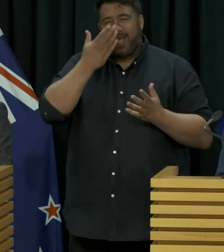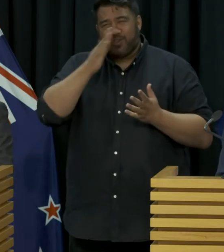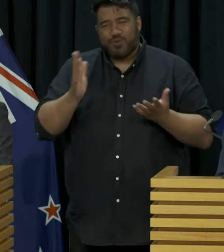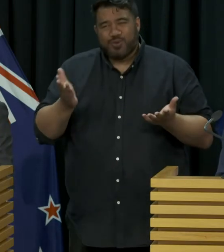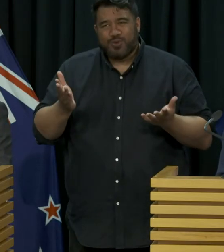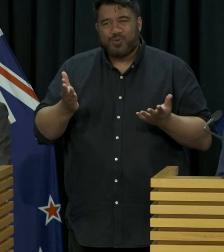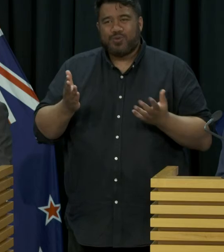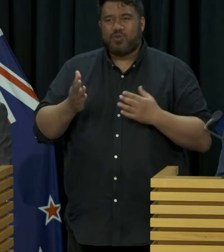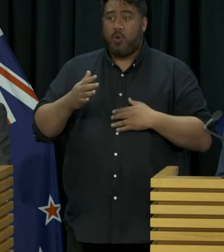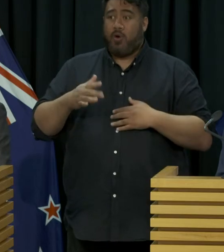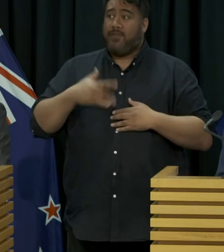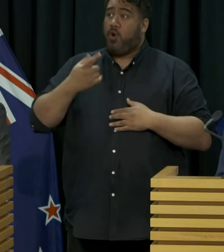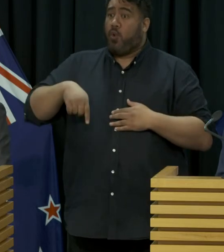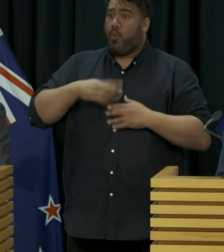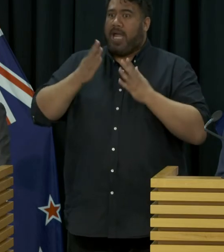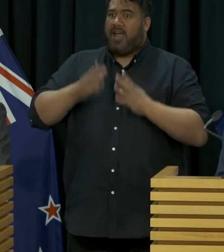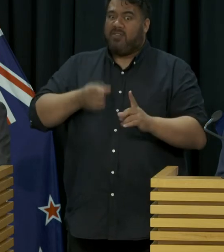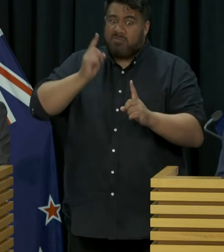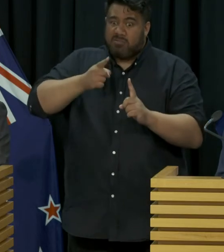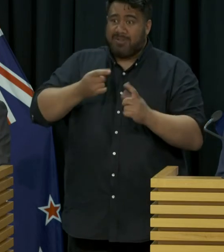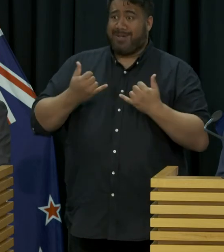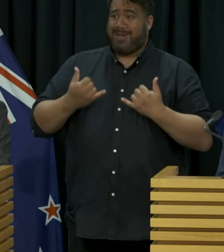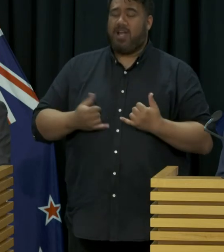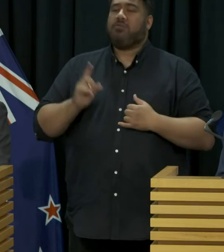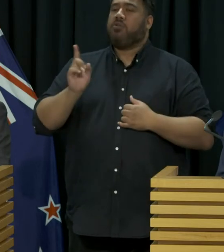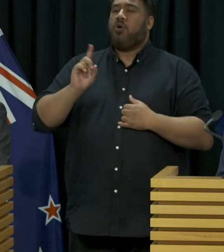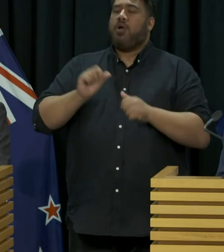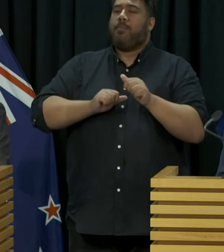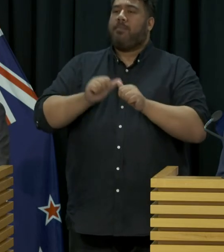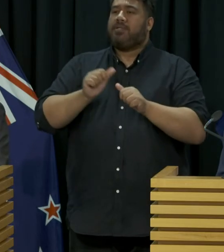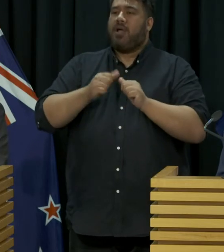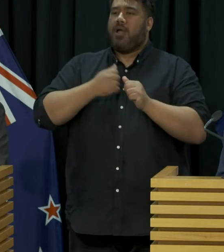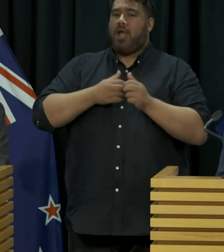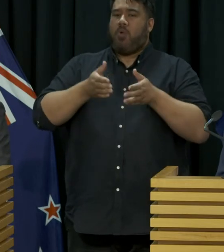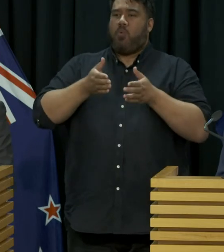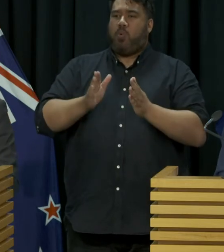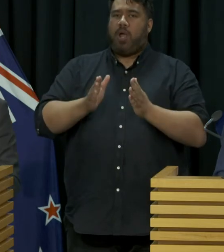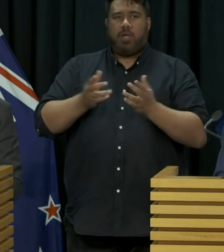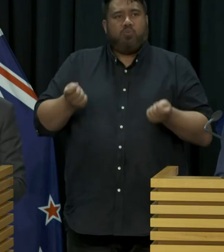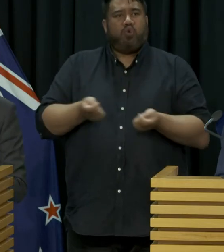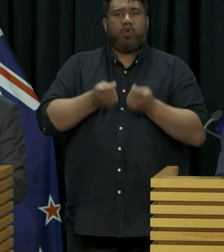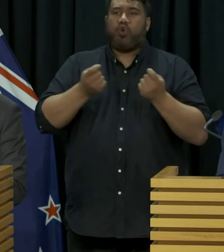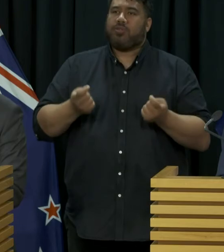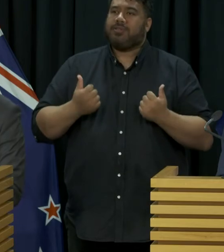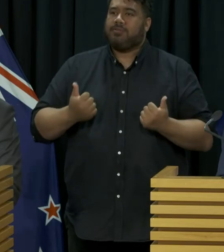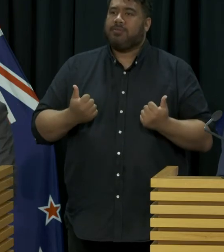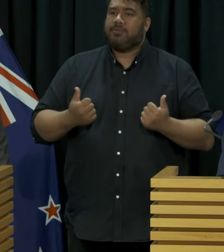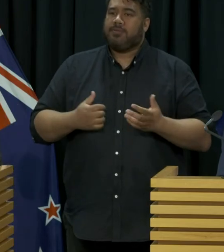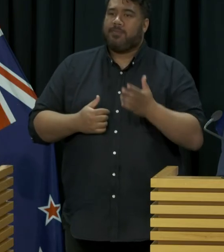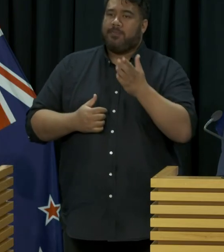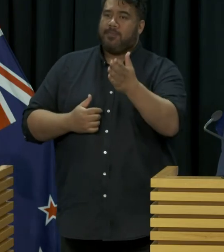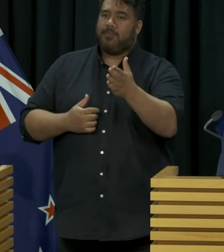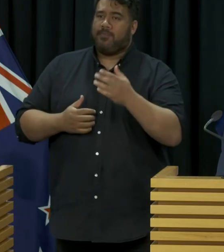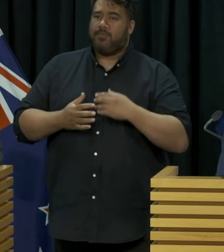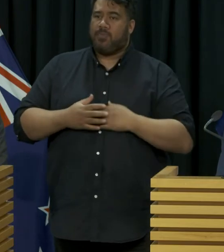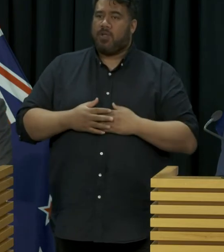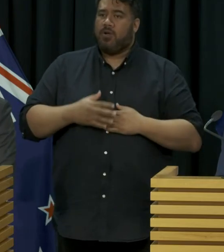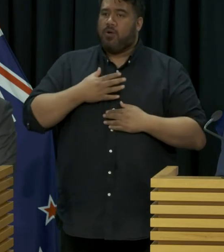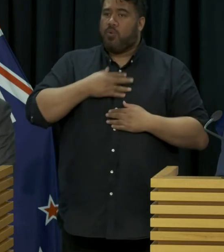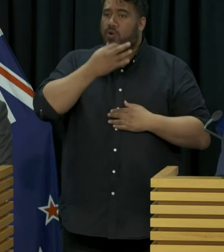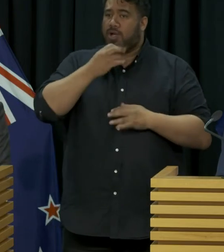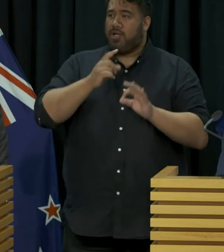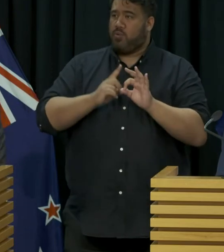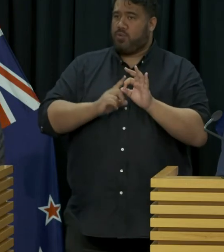seen any evidence to suggest we should be adopting a punitive approach. Actually the approach we've got now works quite well. Mikey. Your thoughts on that